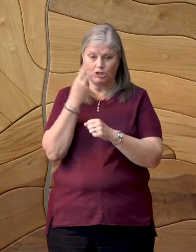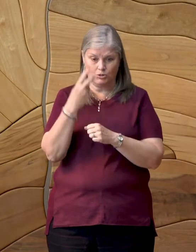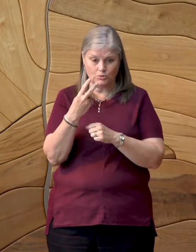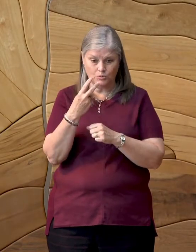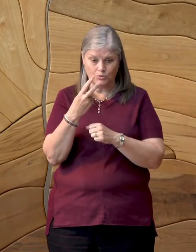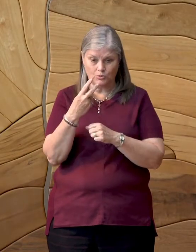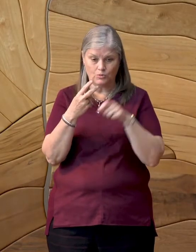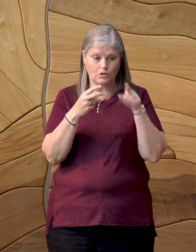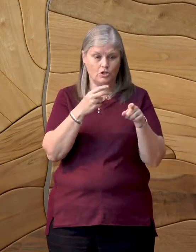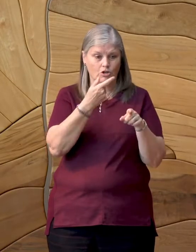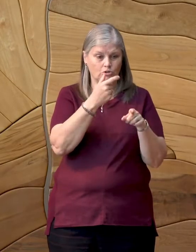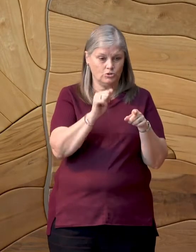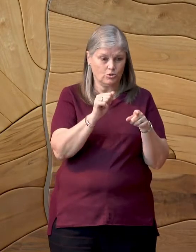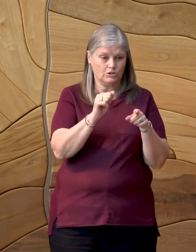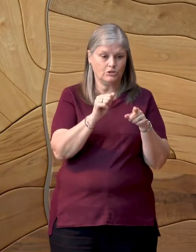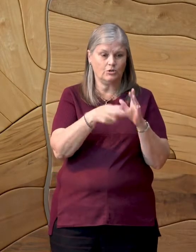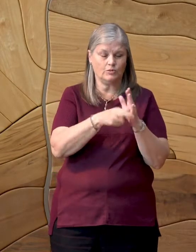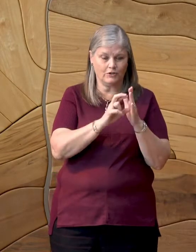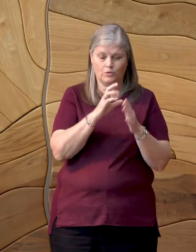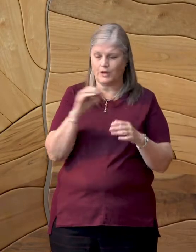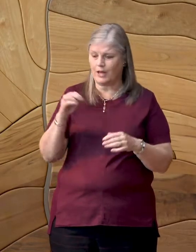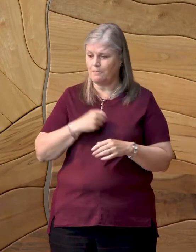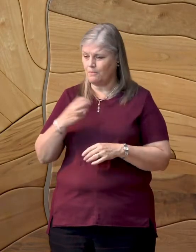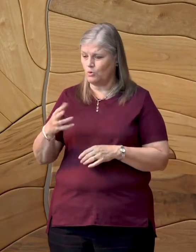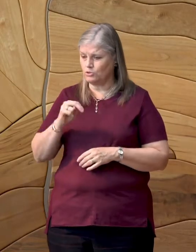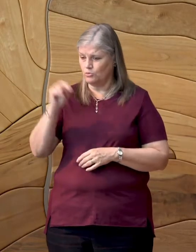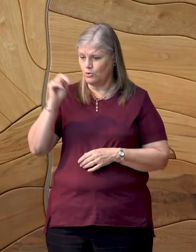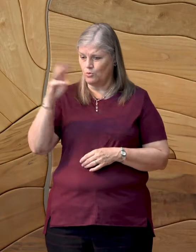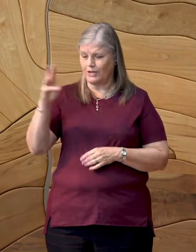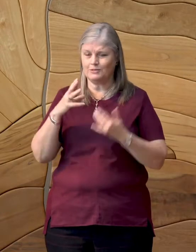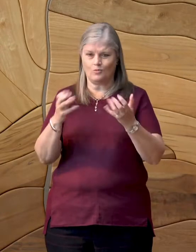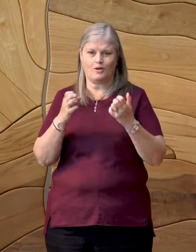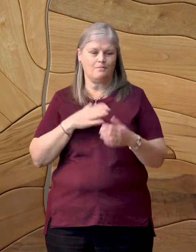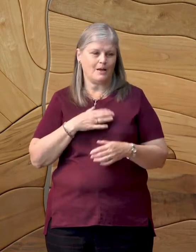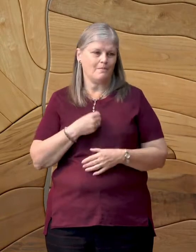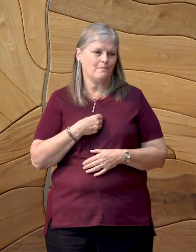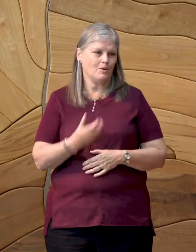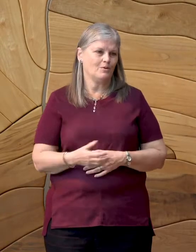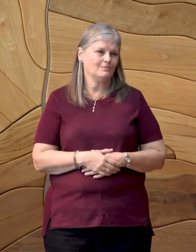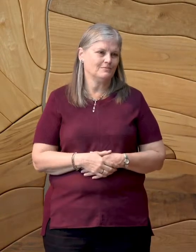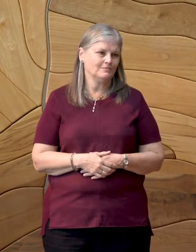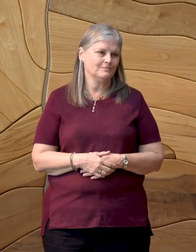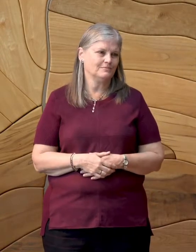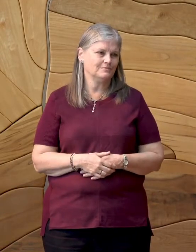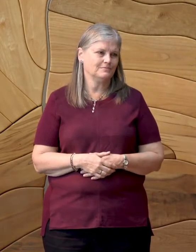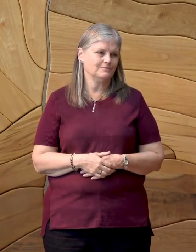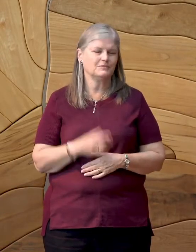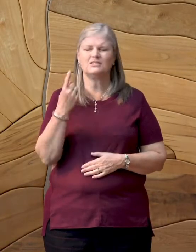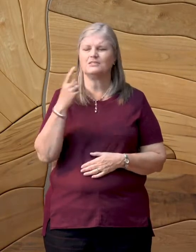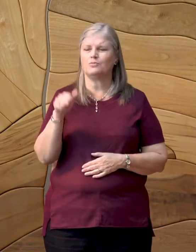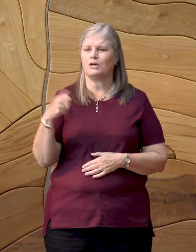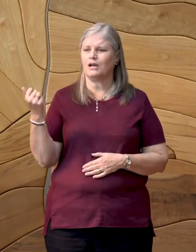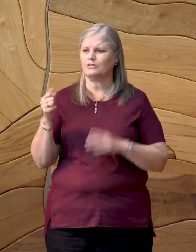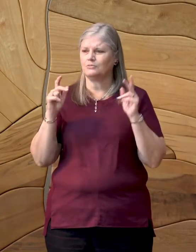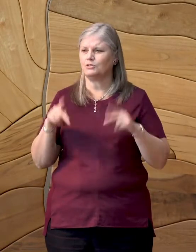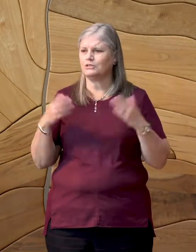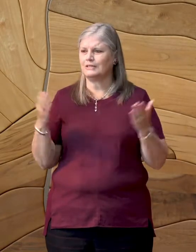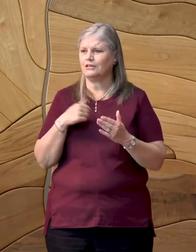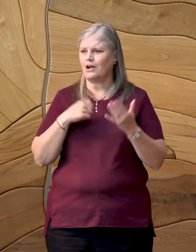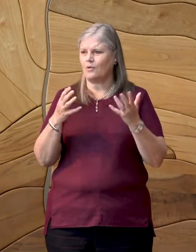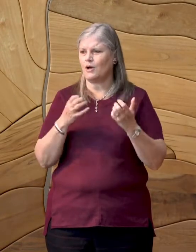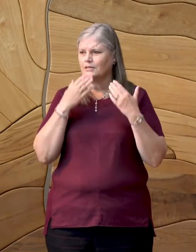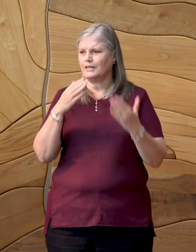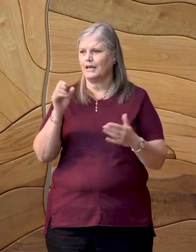Review and Poetry Northwest wanted my poems. There's someone else here I want to thank publicly,